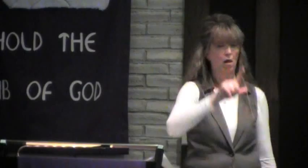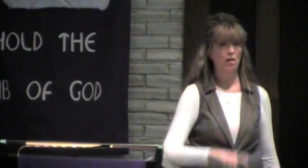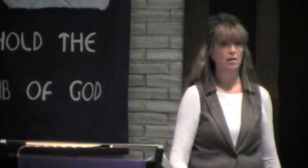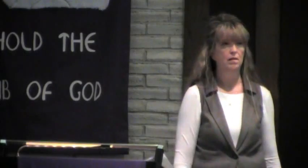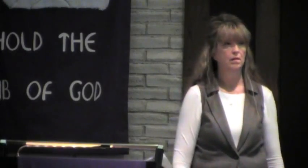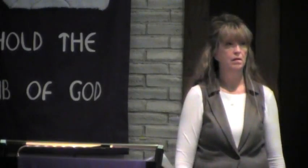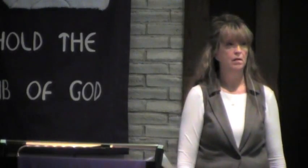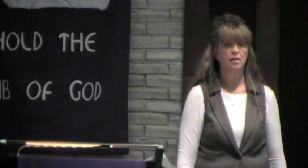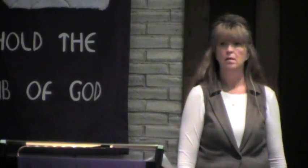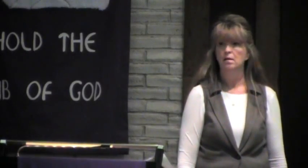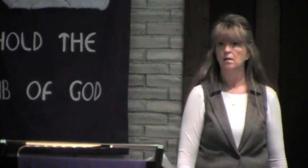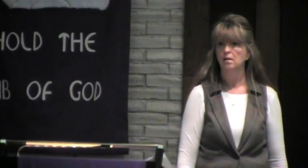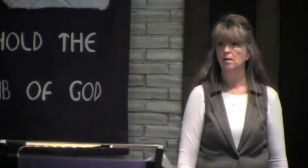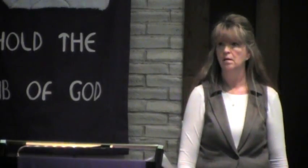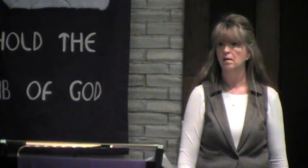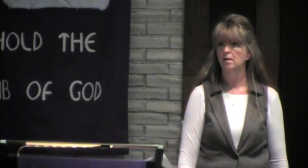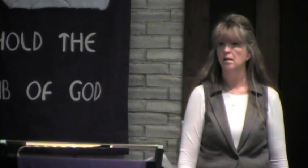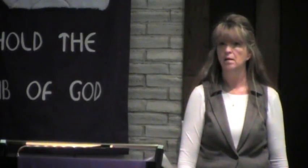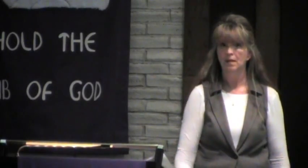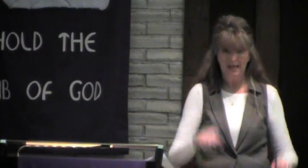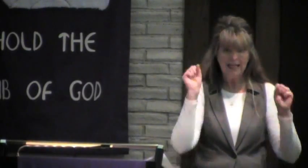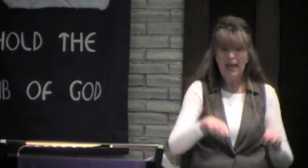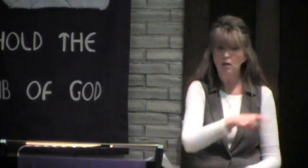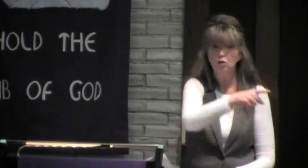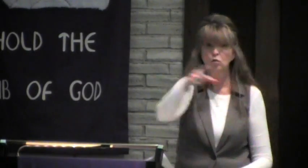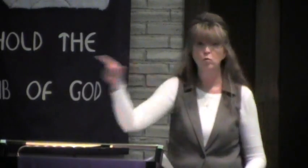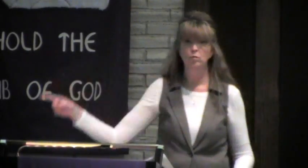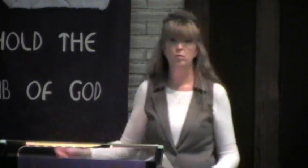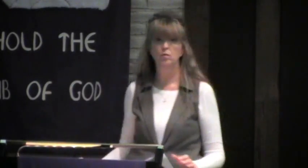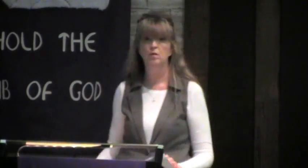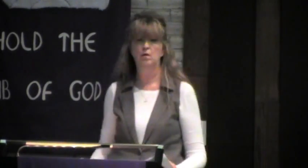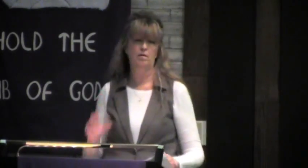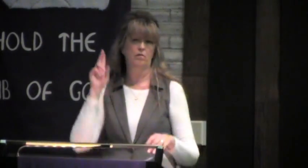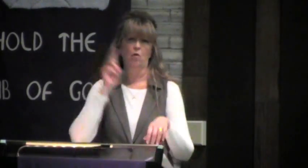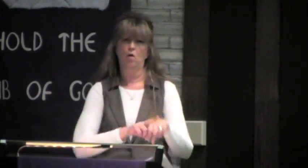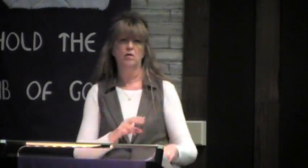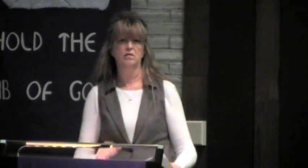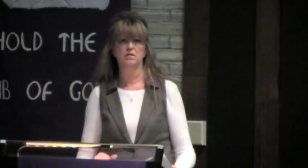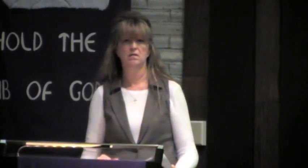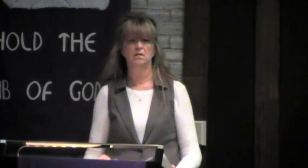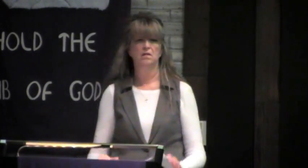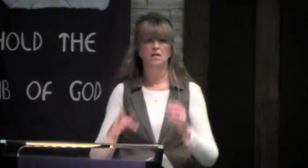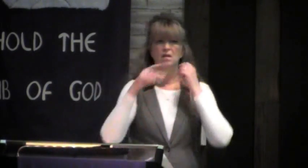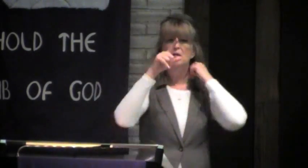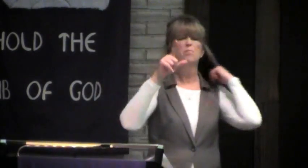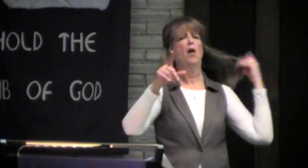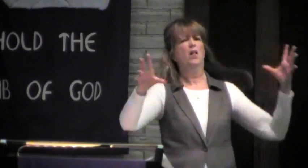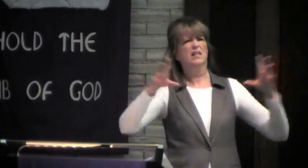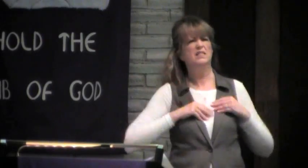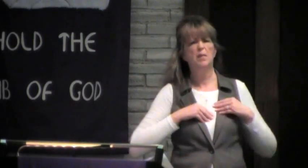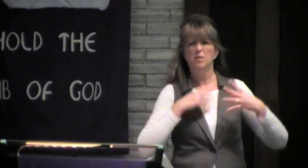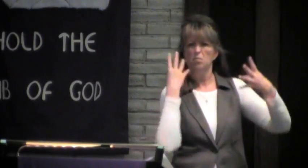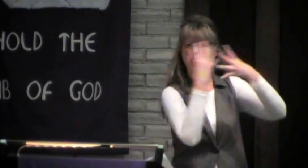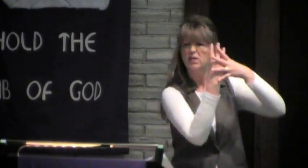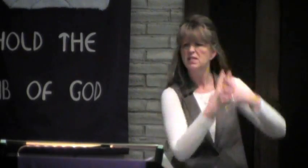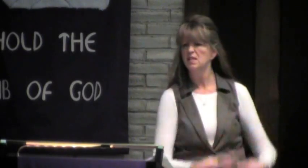Can you see Christ in Paul? Can you? Of course you can. Paul